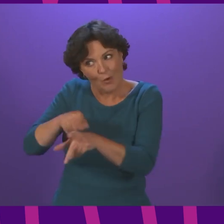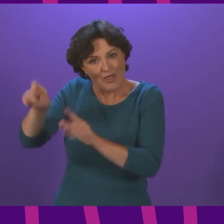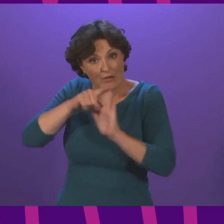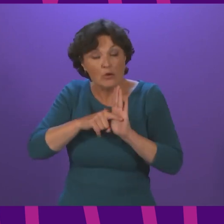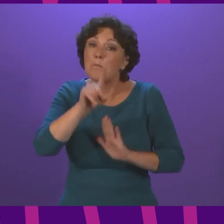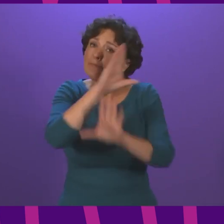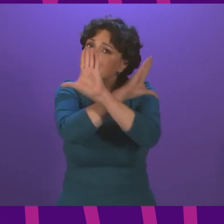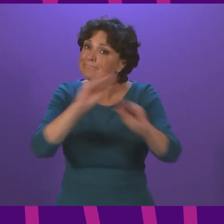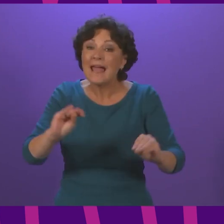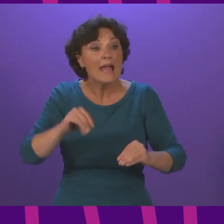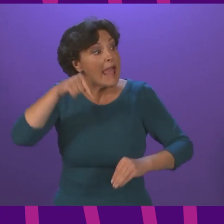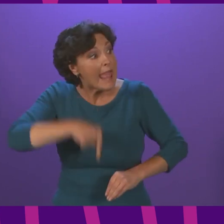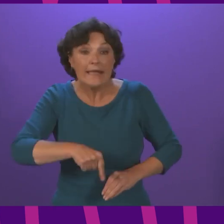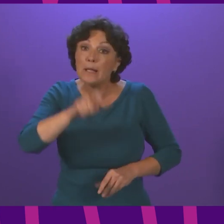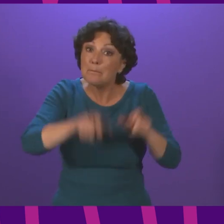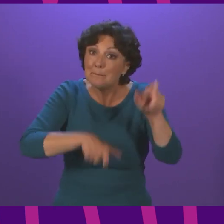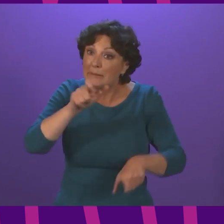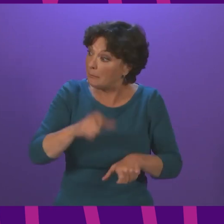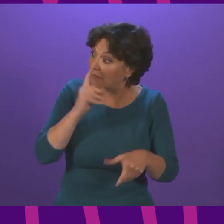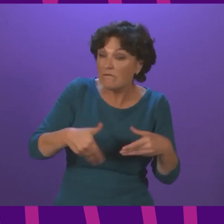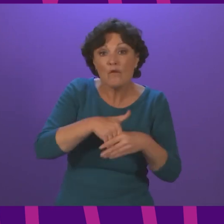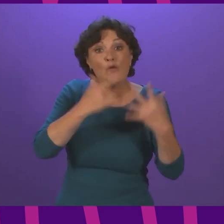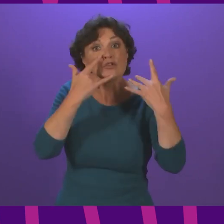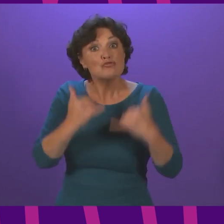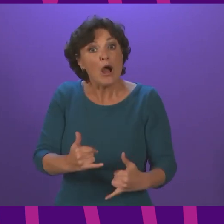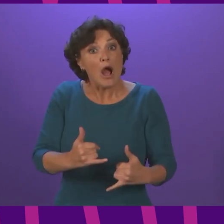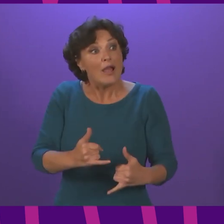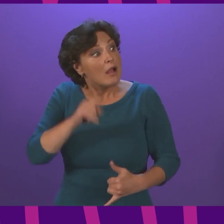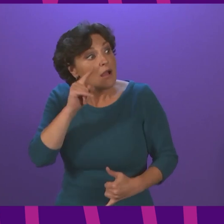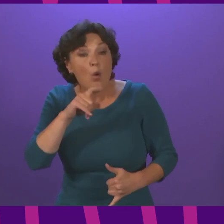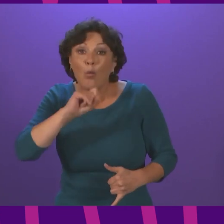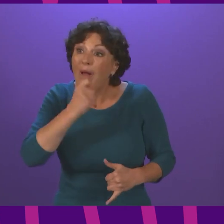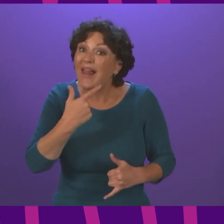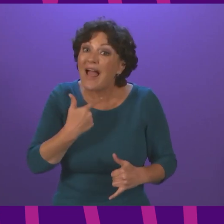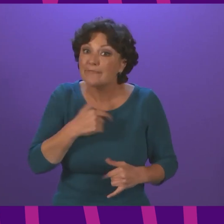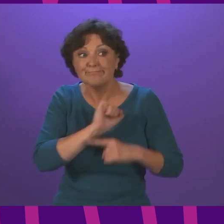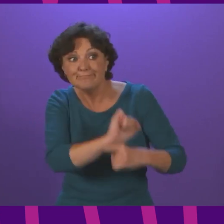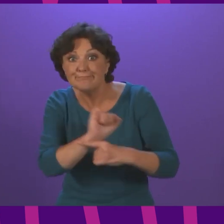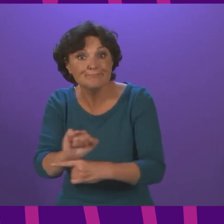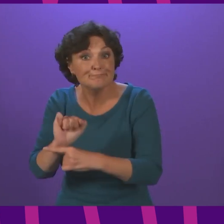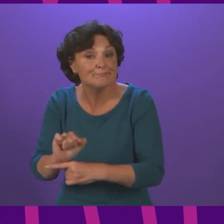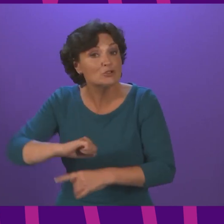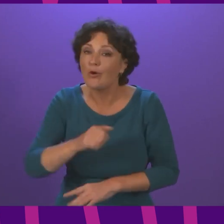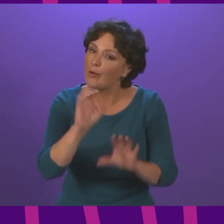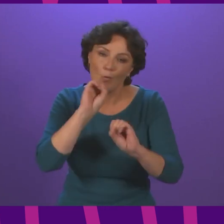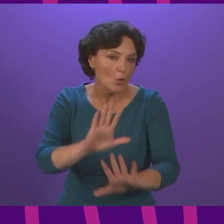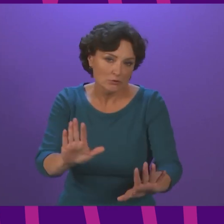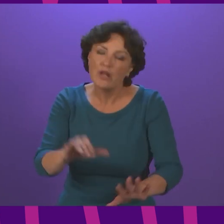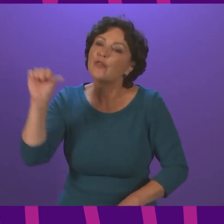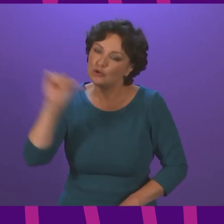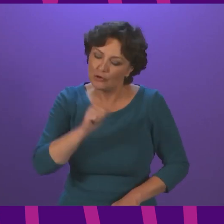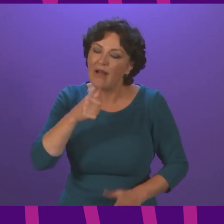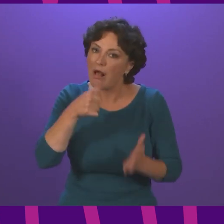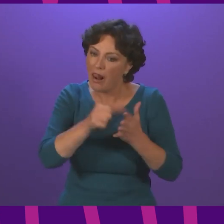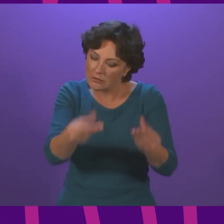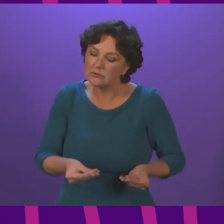will not be disadvantaged That would be deeply unfair given the great service they have done to the rest of us They should have had a letter and if they haven't had a letter they should